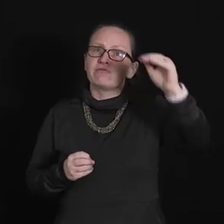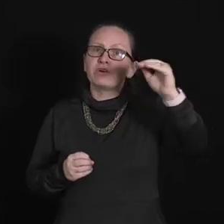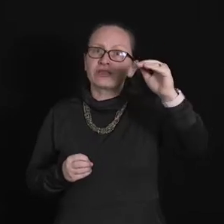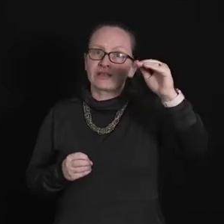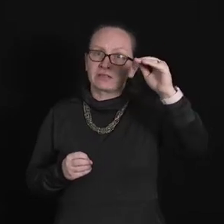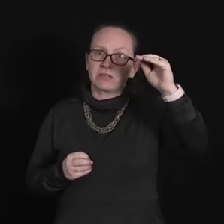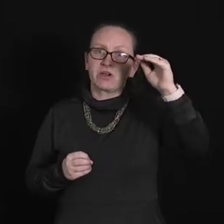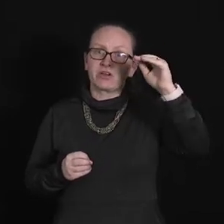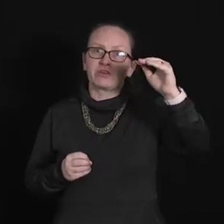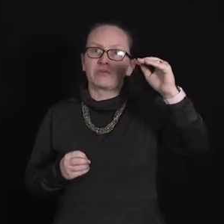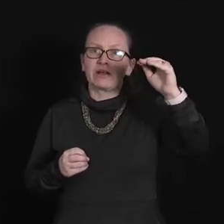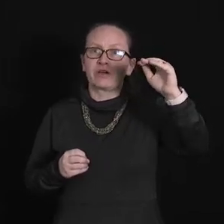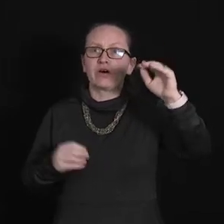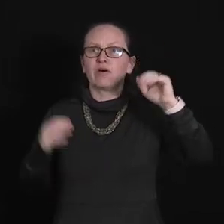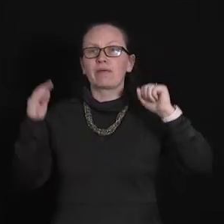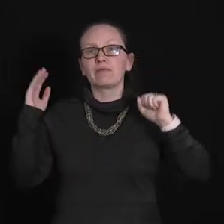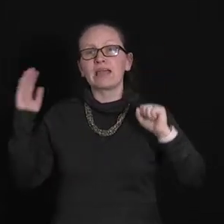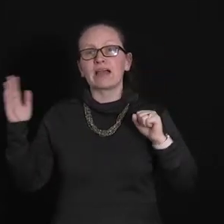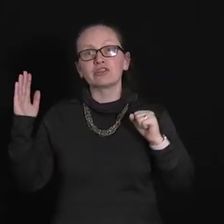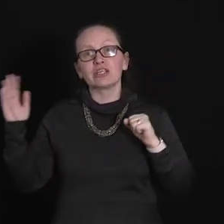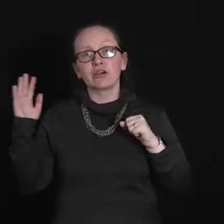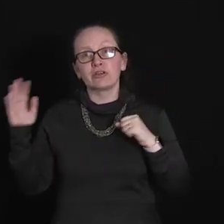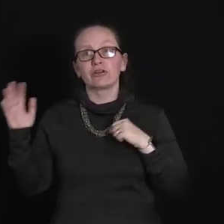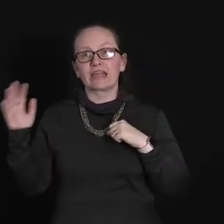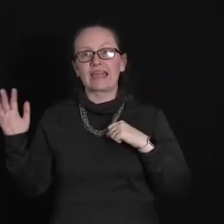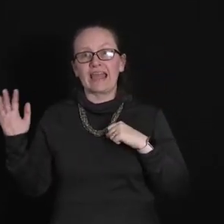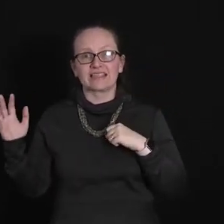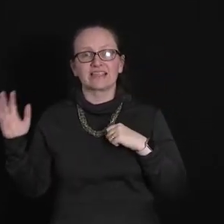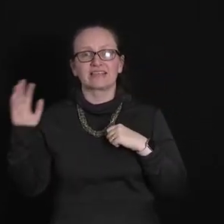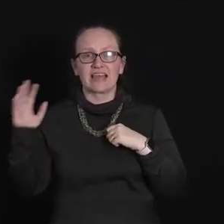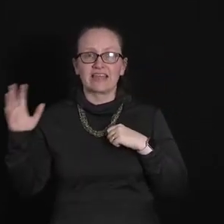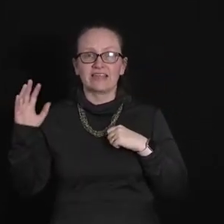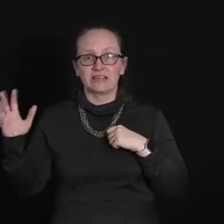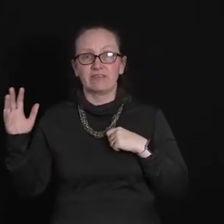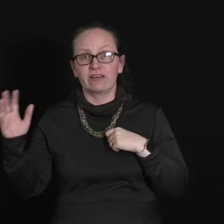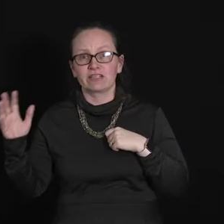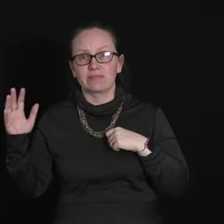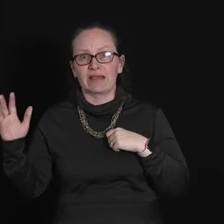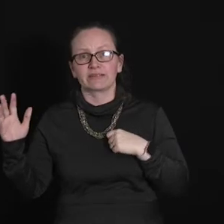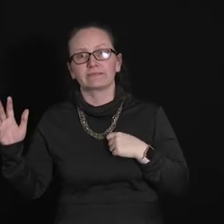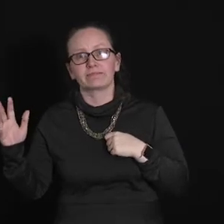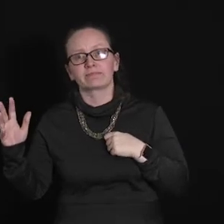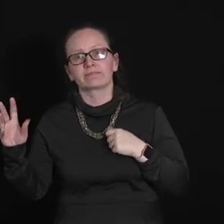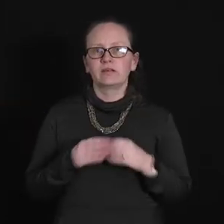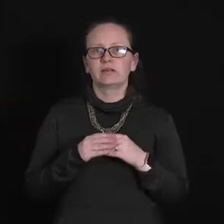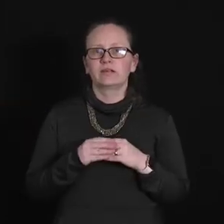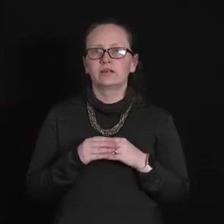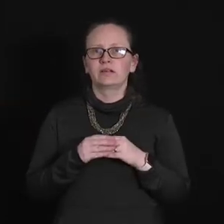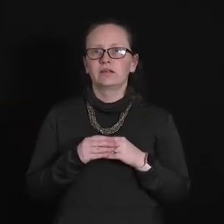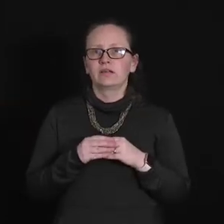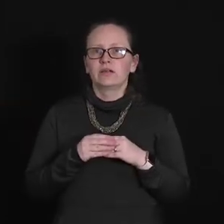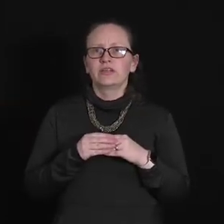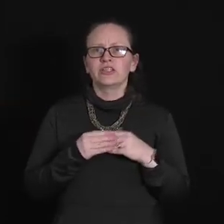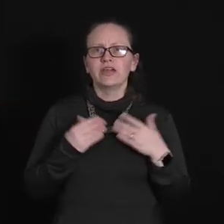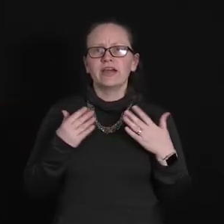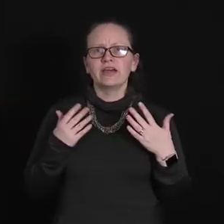forcing it to go through one hole and we actually no longer get that interference pattern. So a